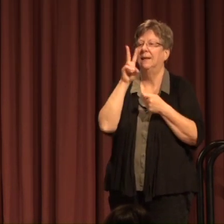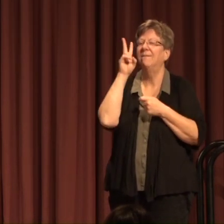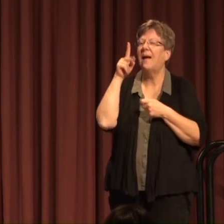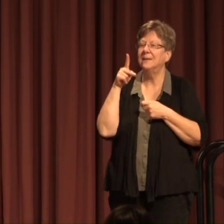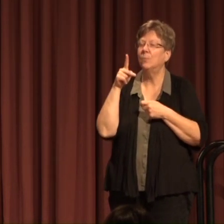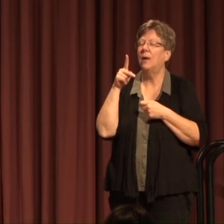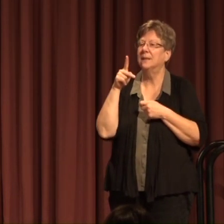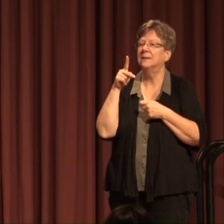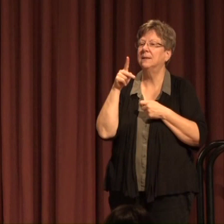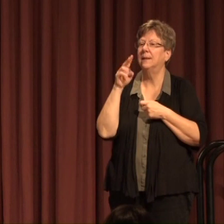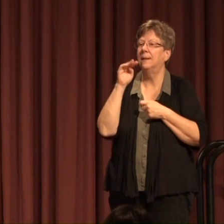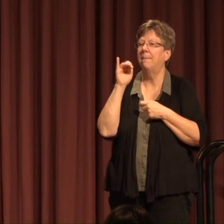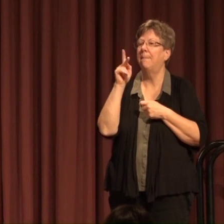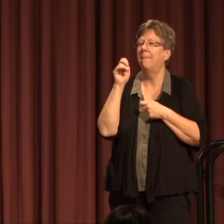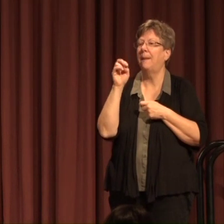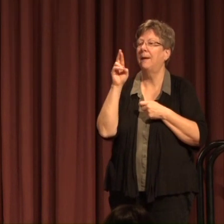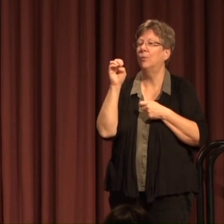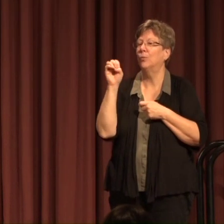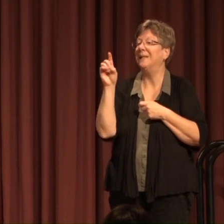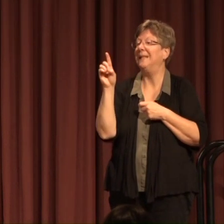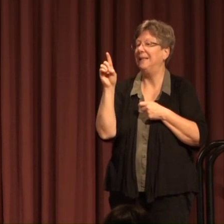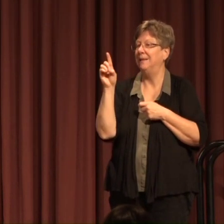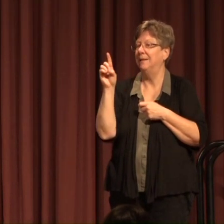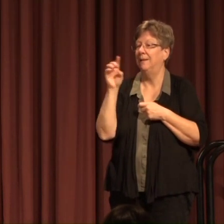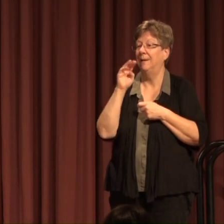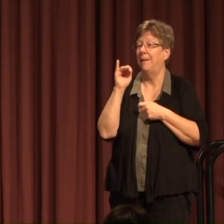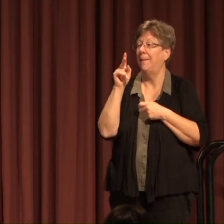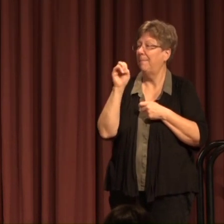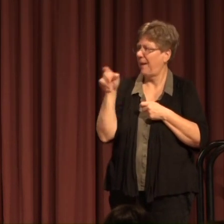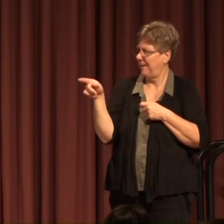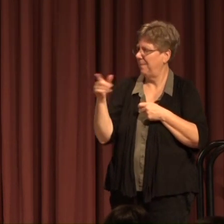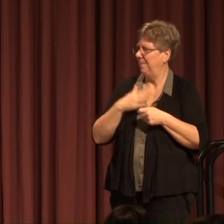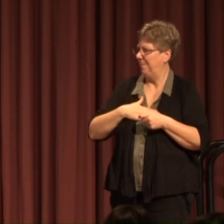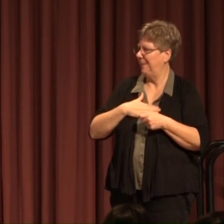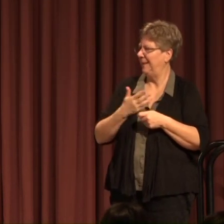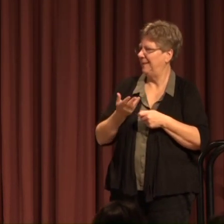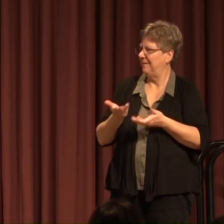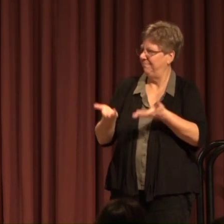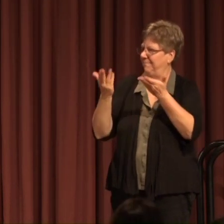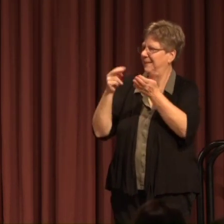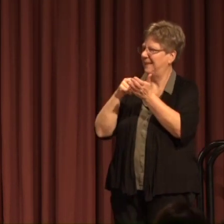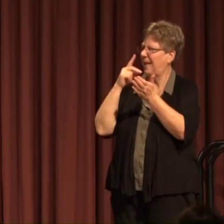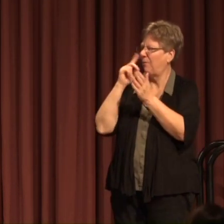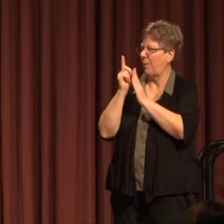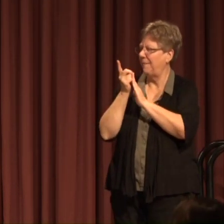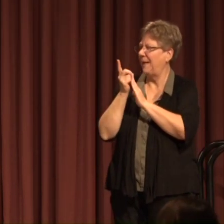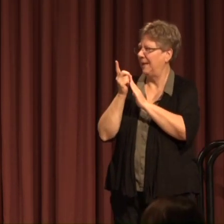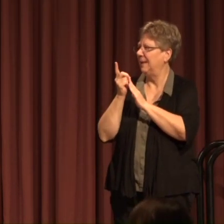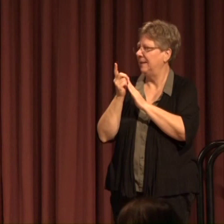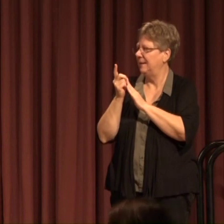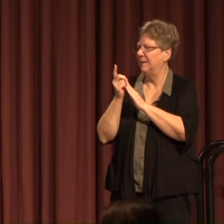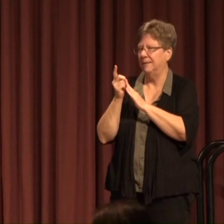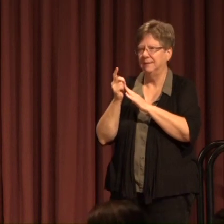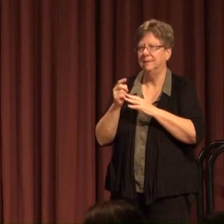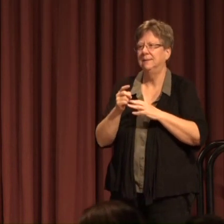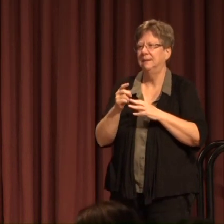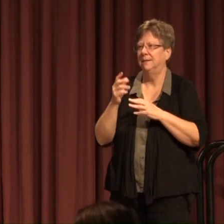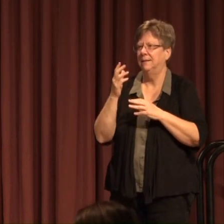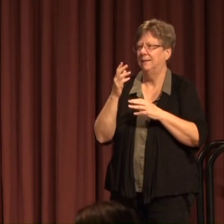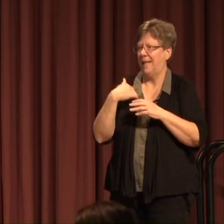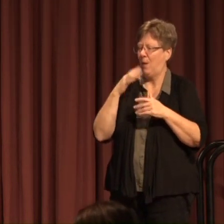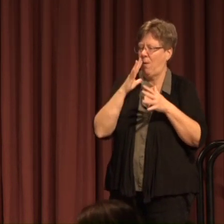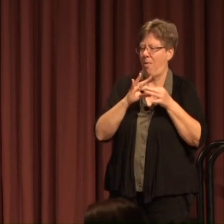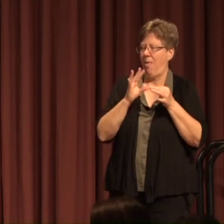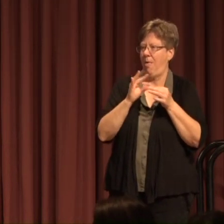Vice President Mike Reed And Mike, would you please stand for a moment While I just say a word or two about you